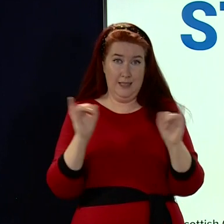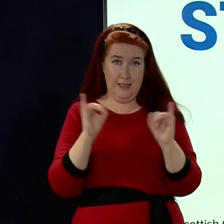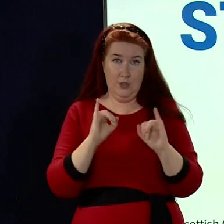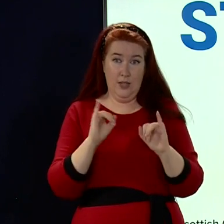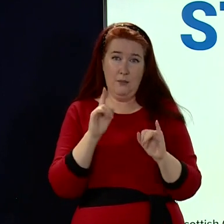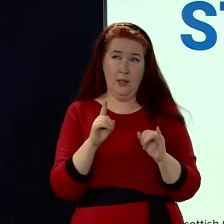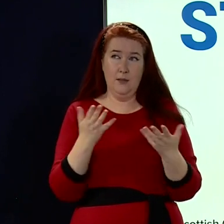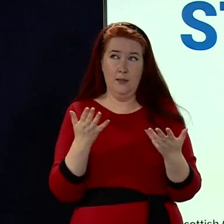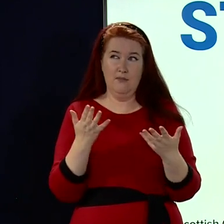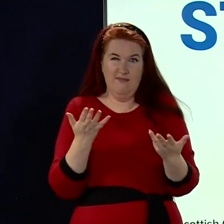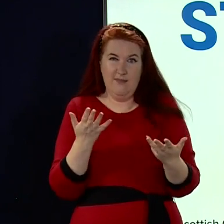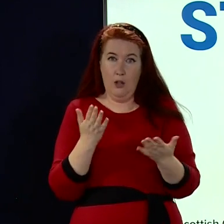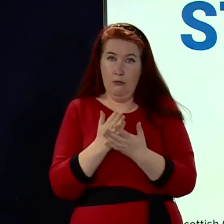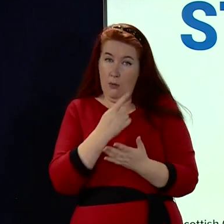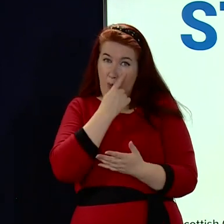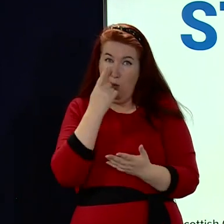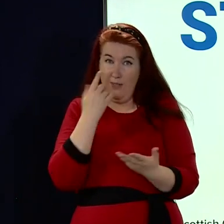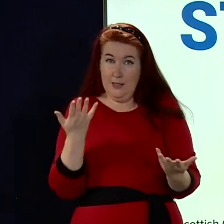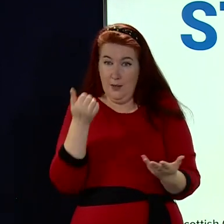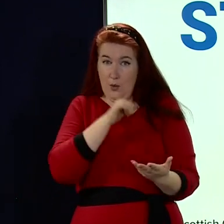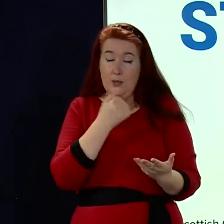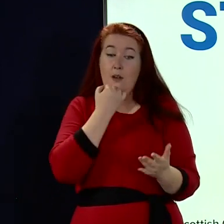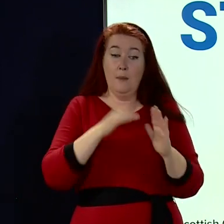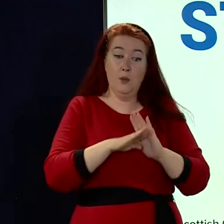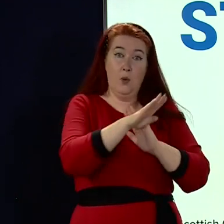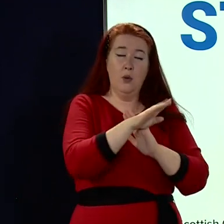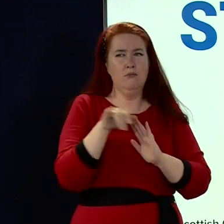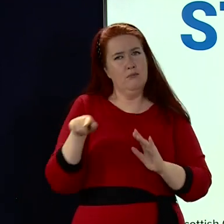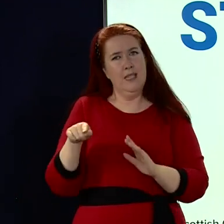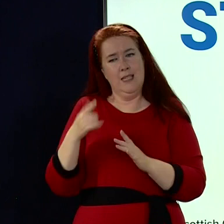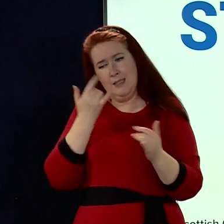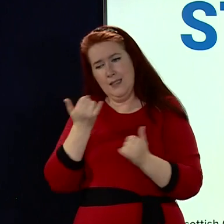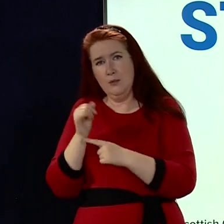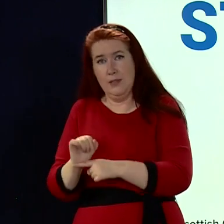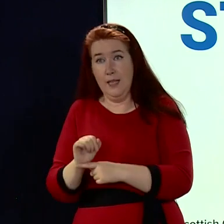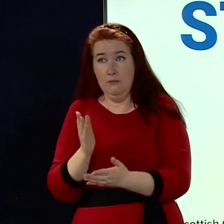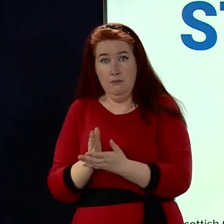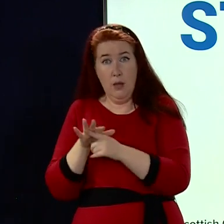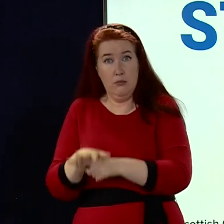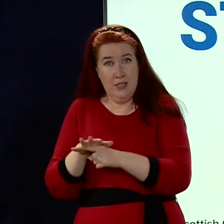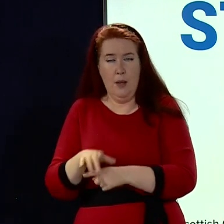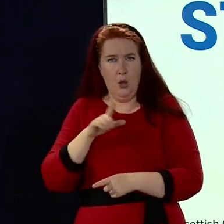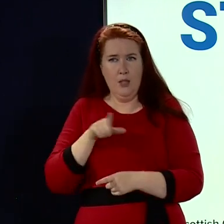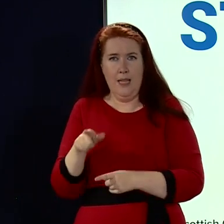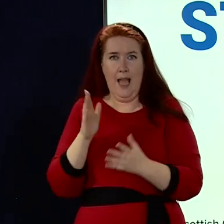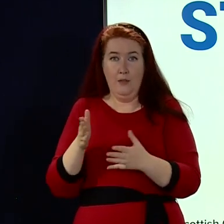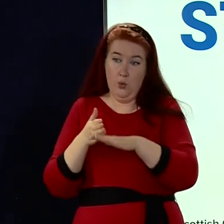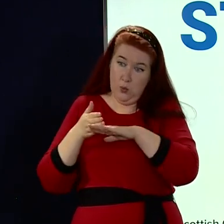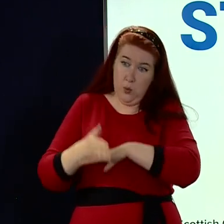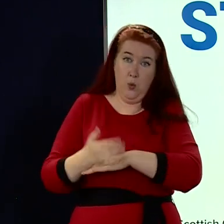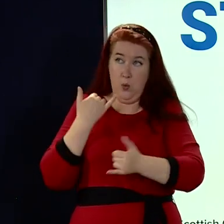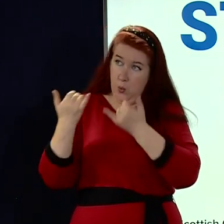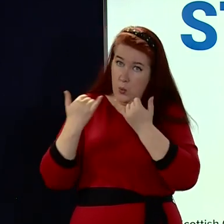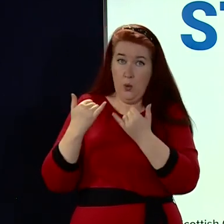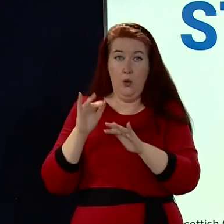It's a statement of the obvious that when case numbers are rising, Test and Protect is going to be under more pressure because the volume of work that it is